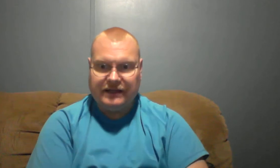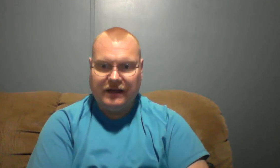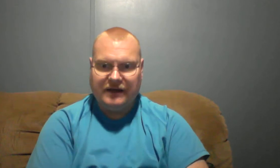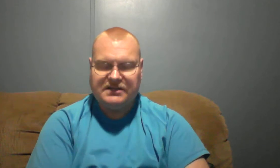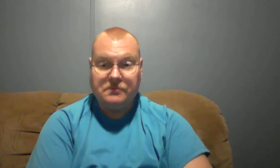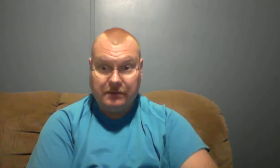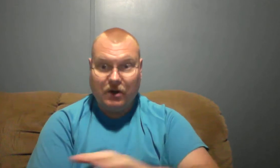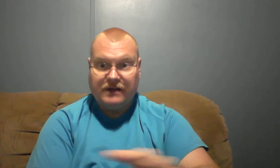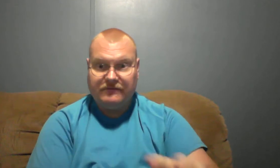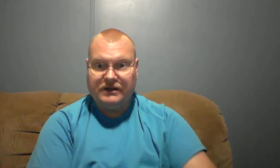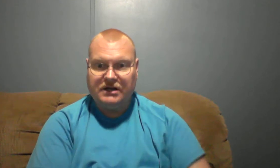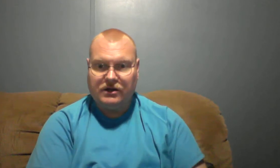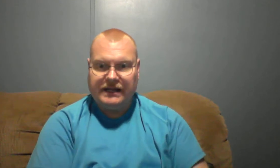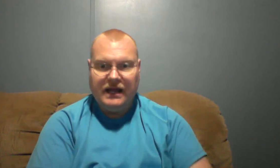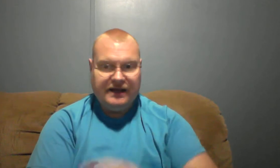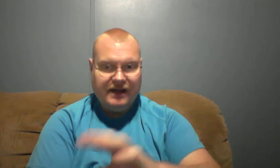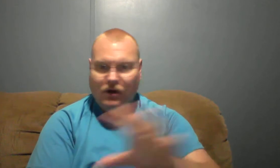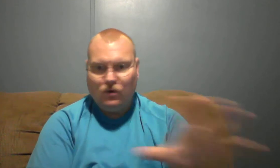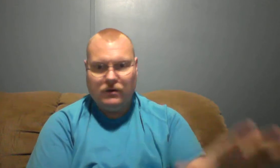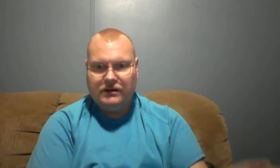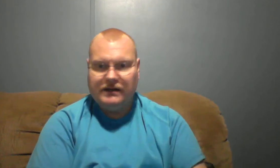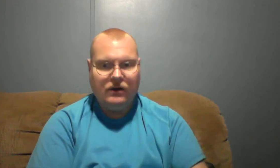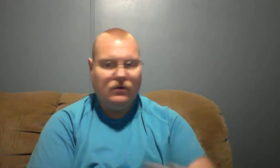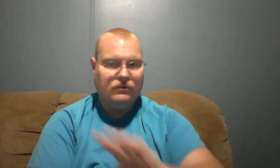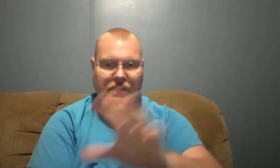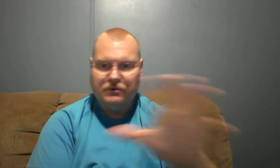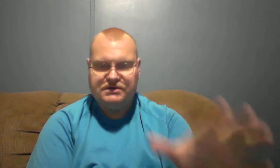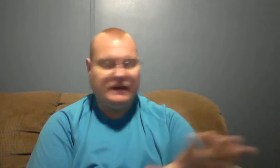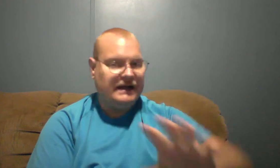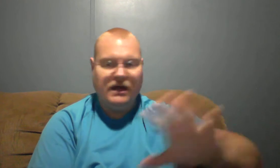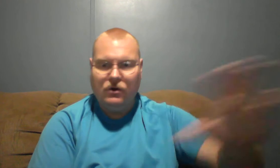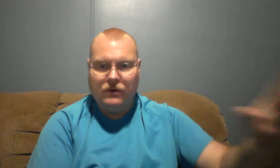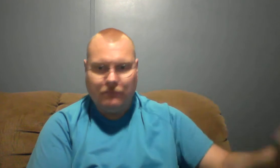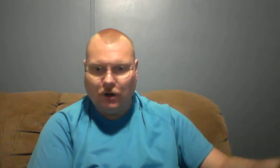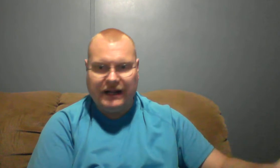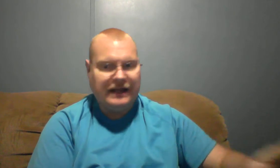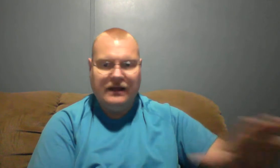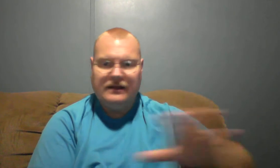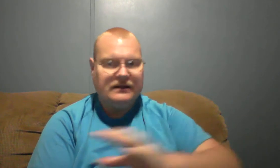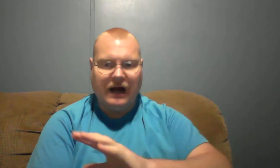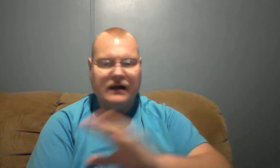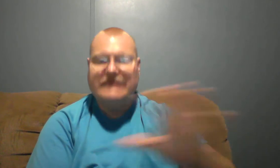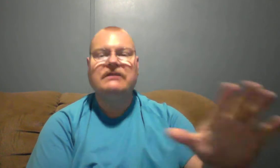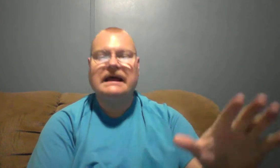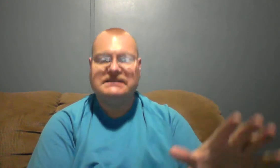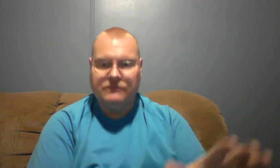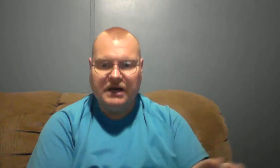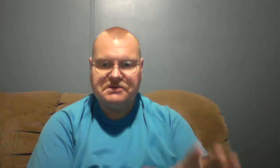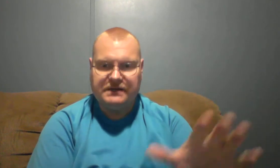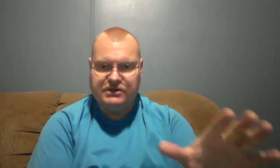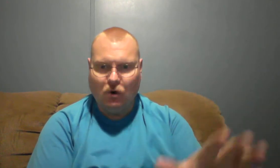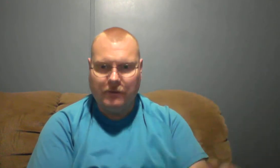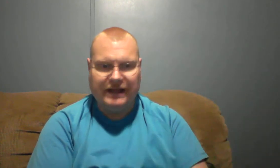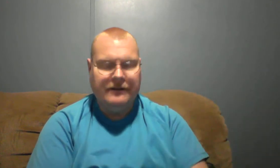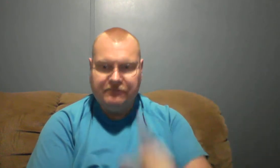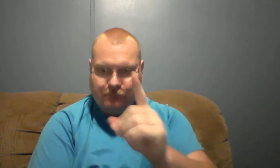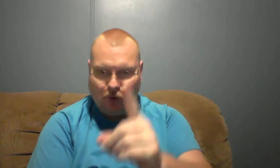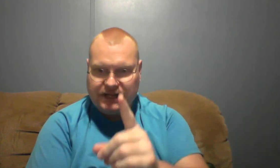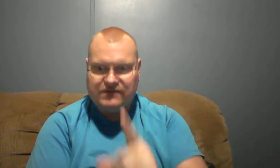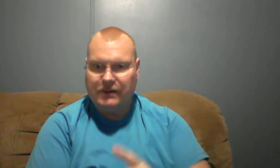God's going to be burning for eternity. No, no, no respite, no break. Everlasting punishment and torment. More needs to be